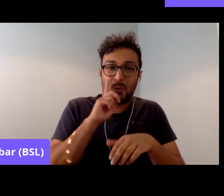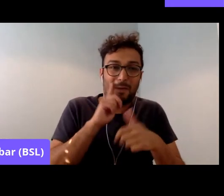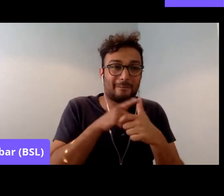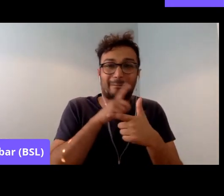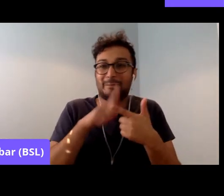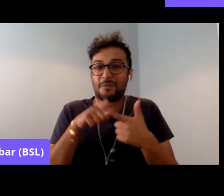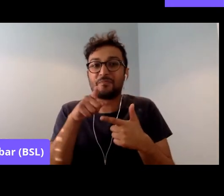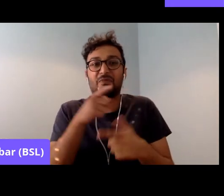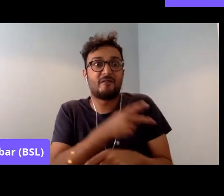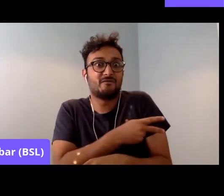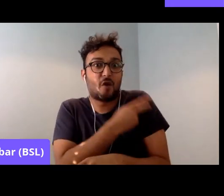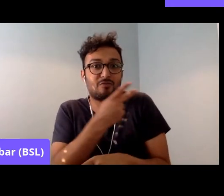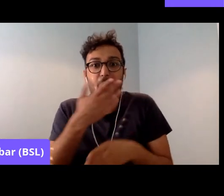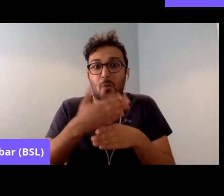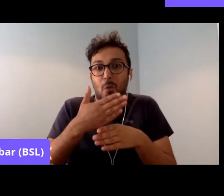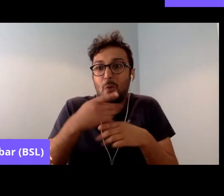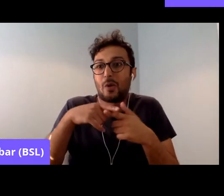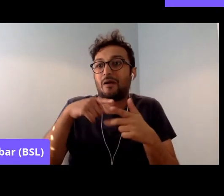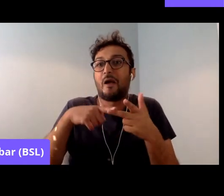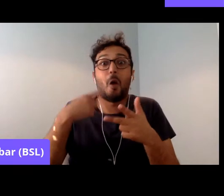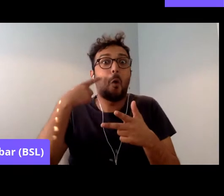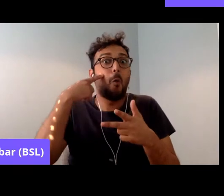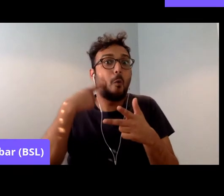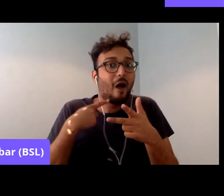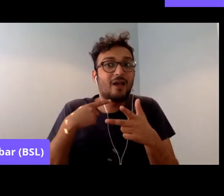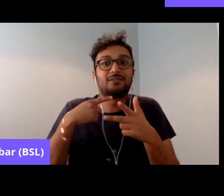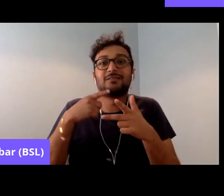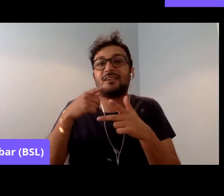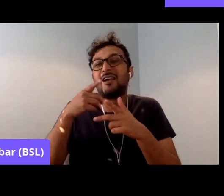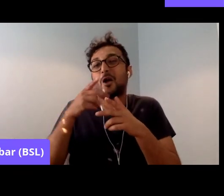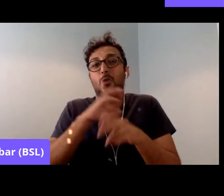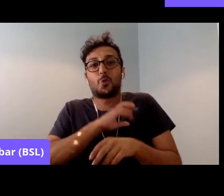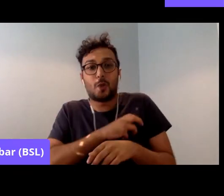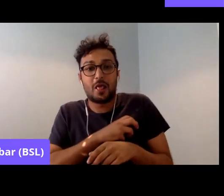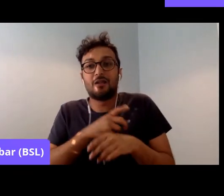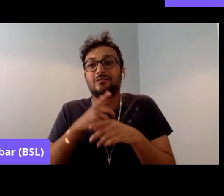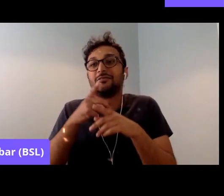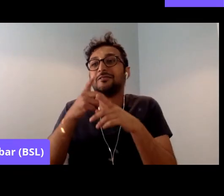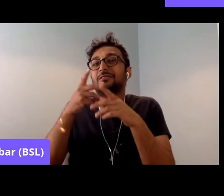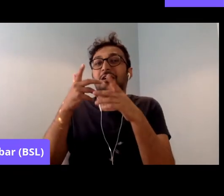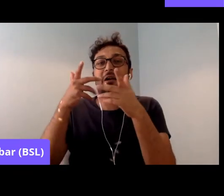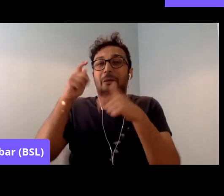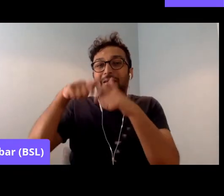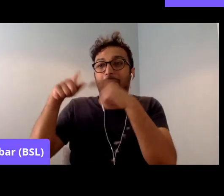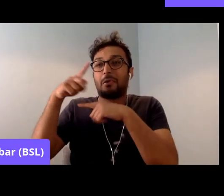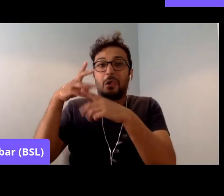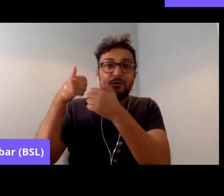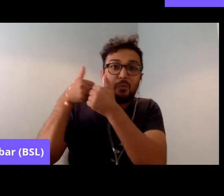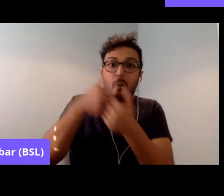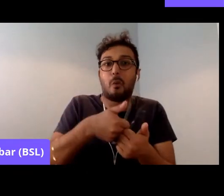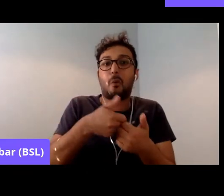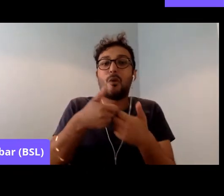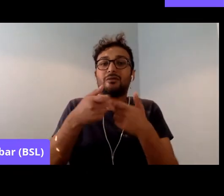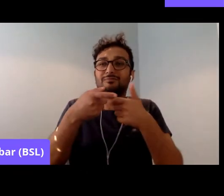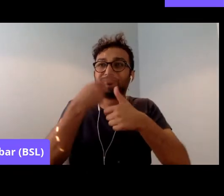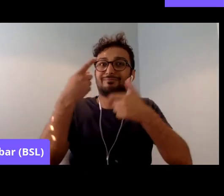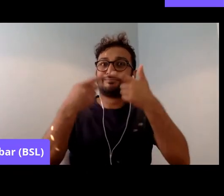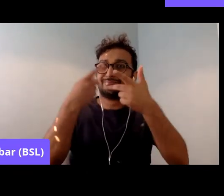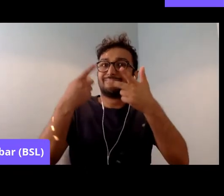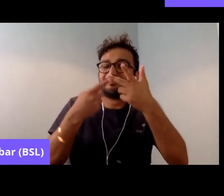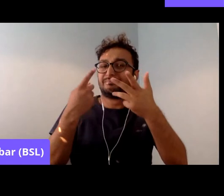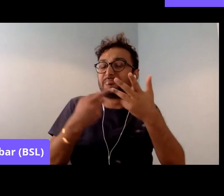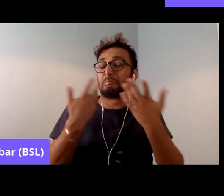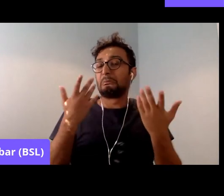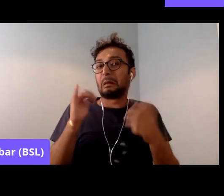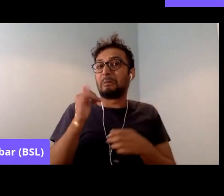experienced trade unionists. Does it sort of, does it touch that sort of vein of, that nerve